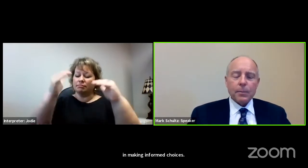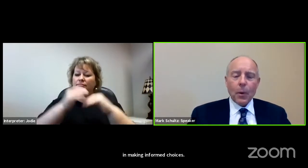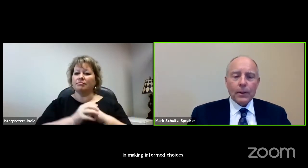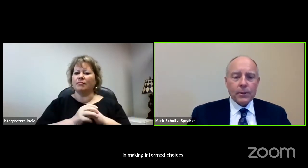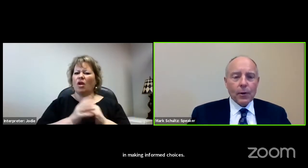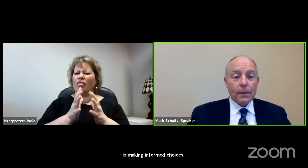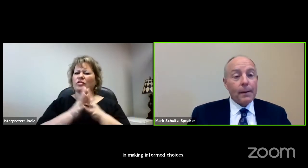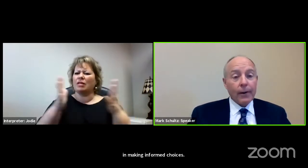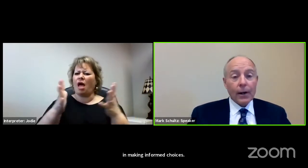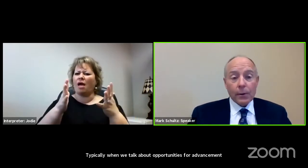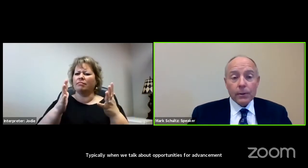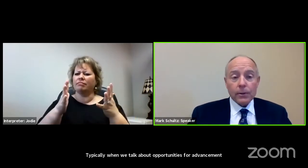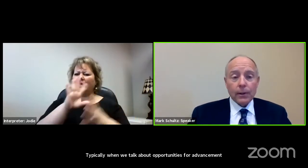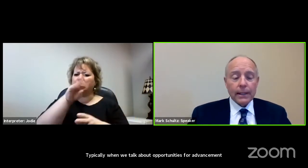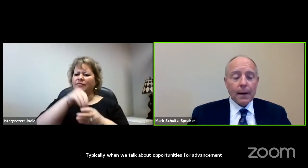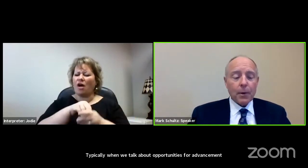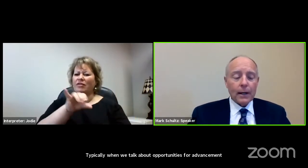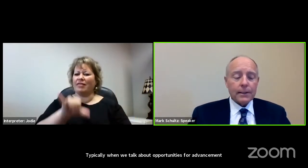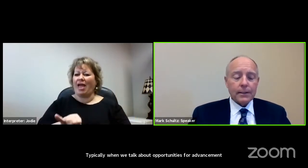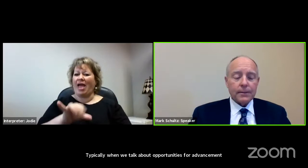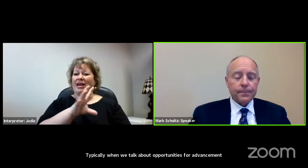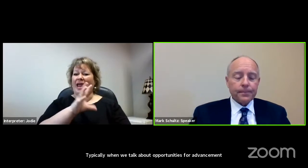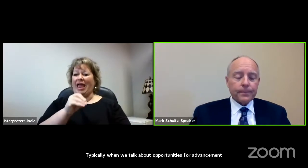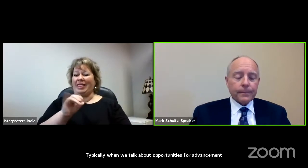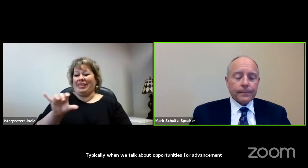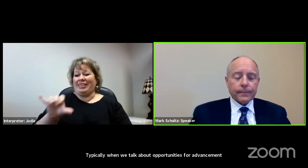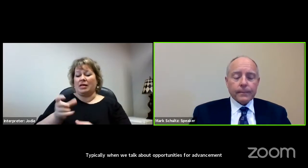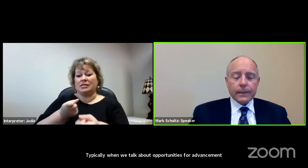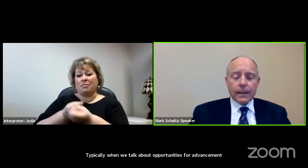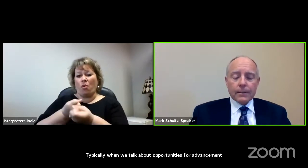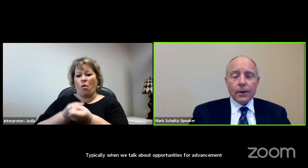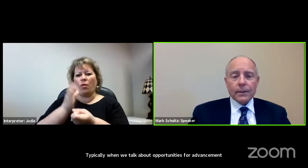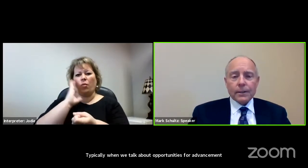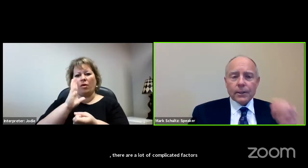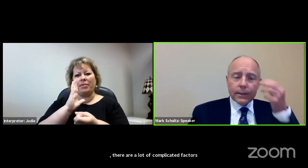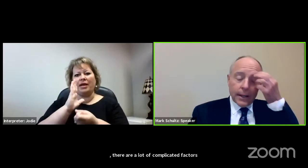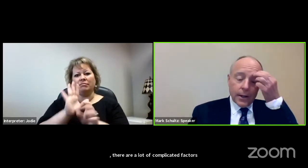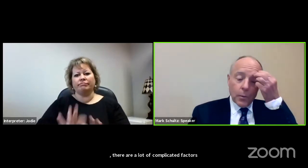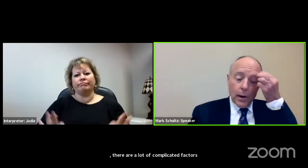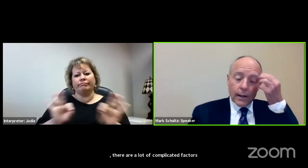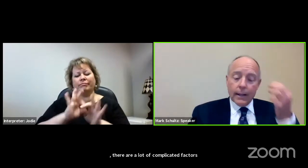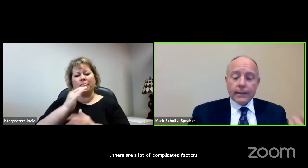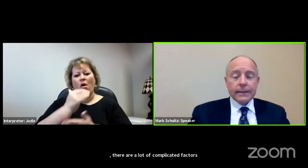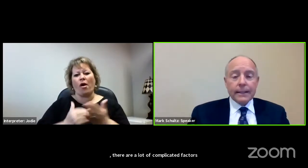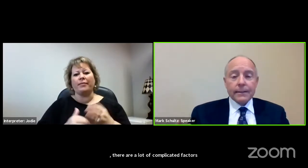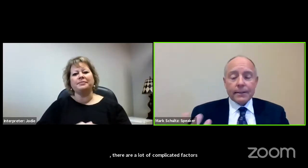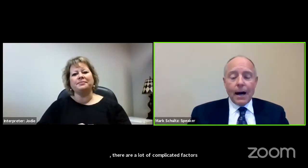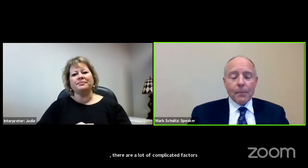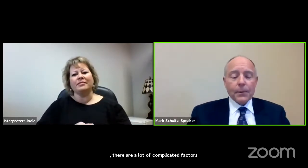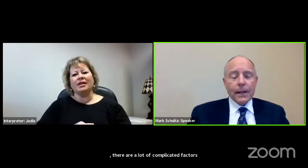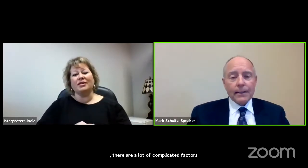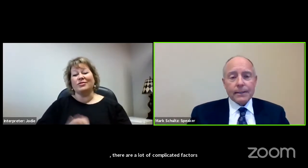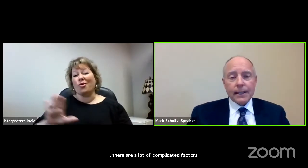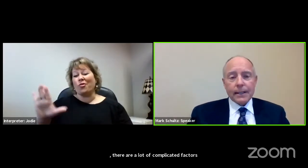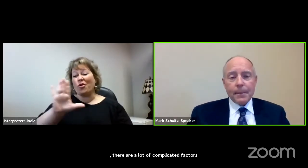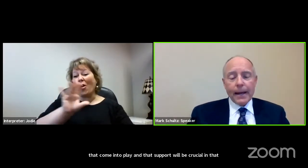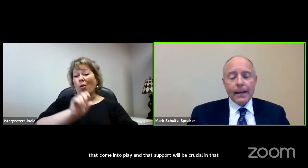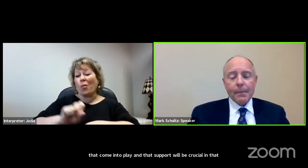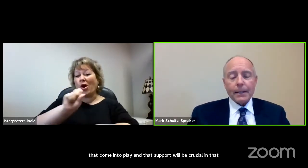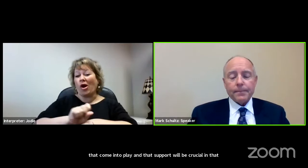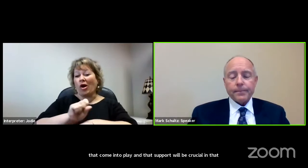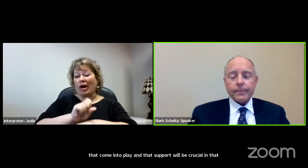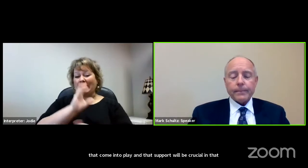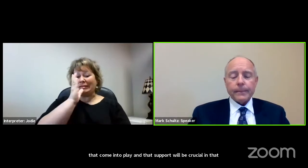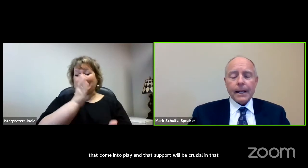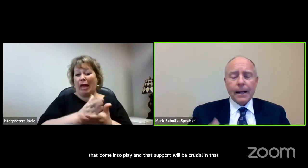And that support is going to be very crucial in that process. So it's clear that your work didn't stop with the onset of the